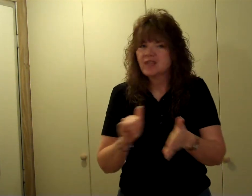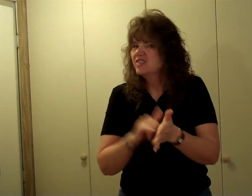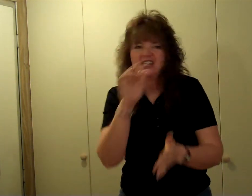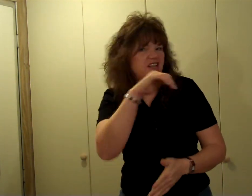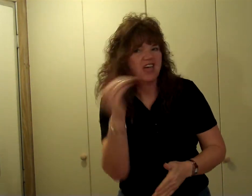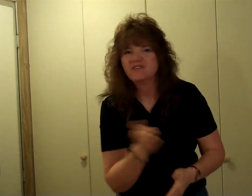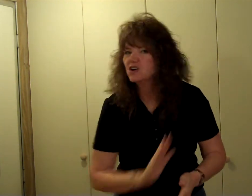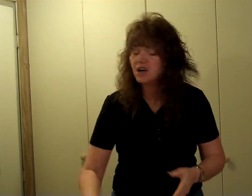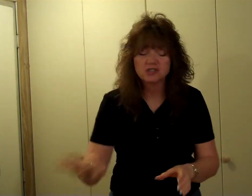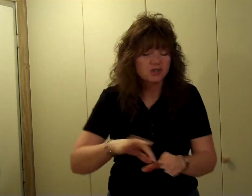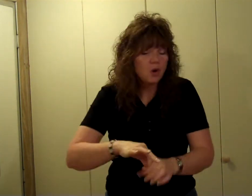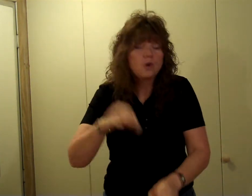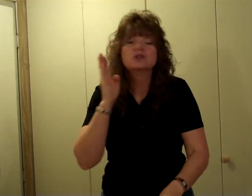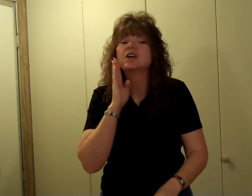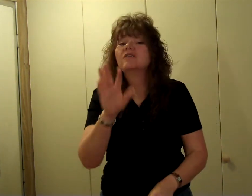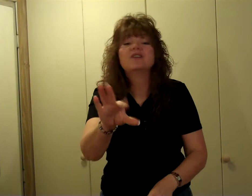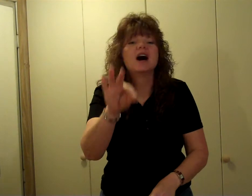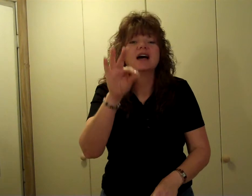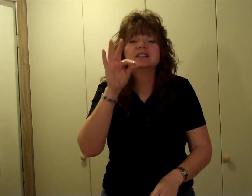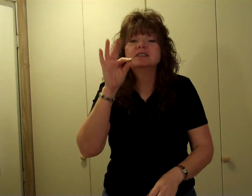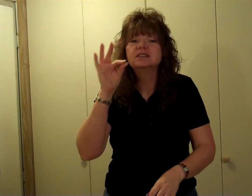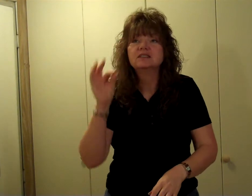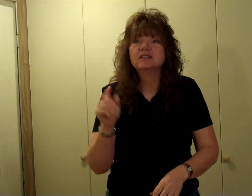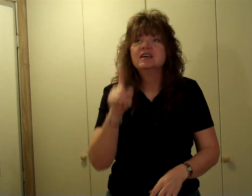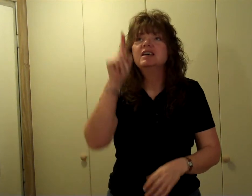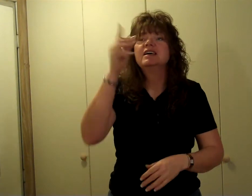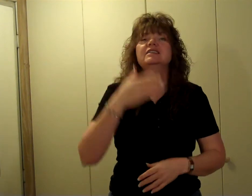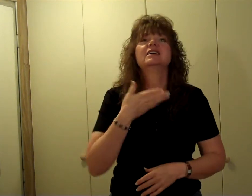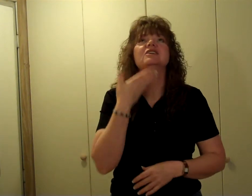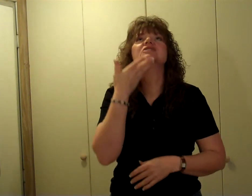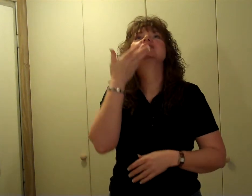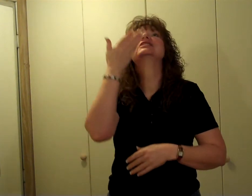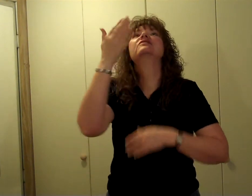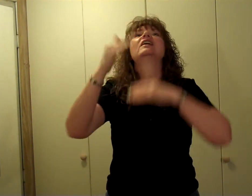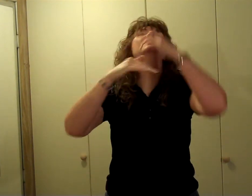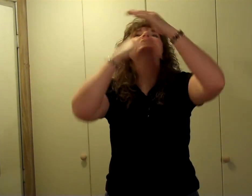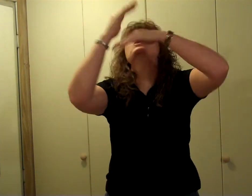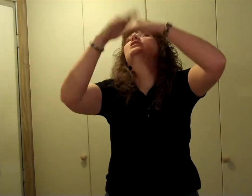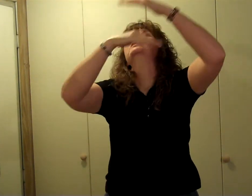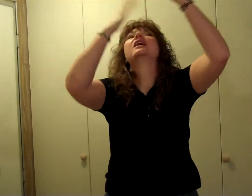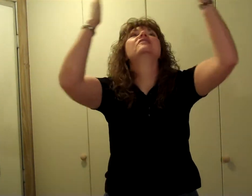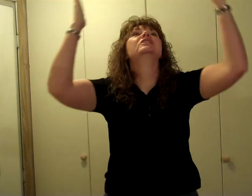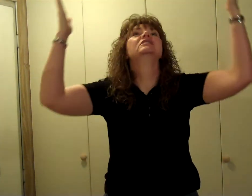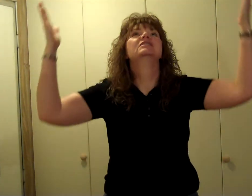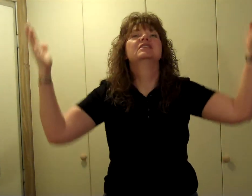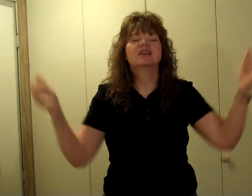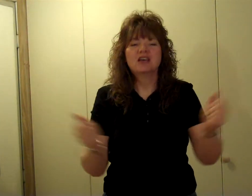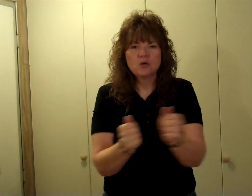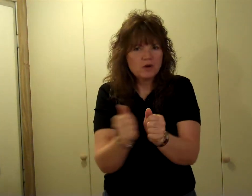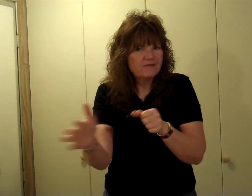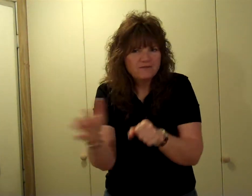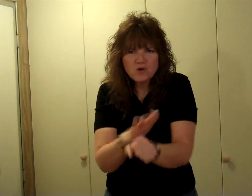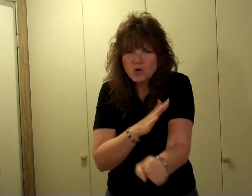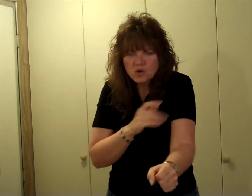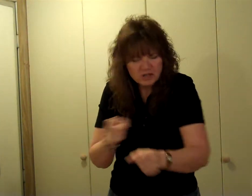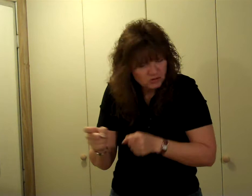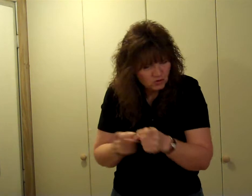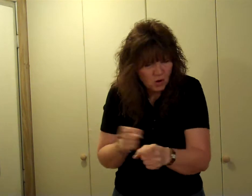that never a soul shall find, He tilts his face towards him, with full control